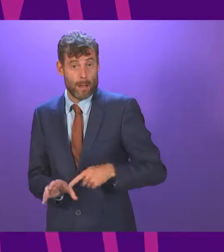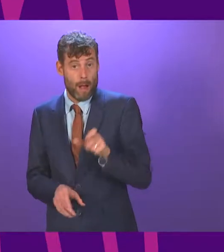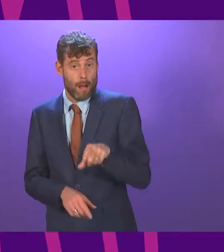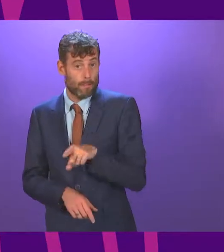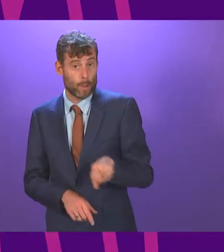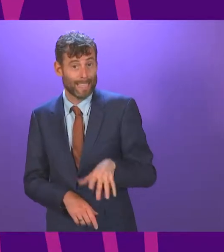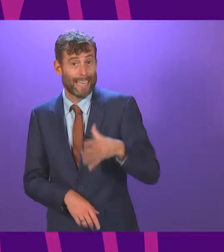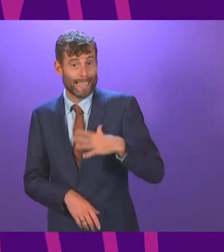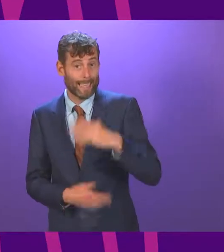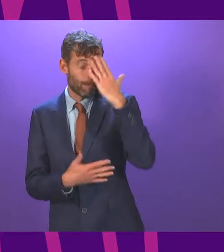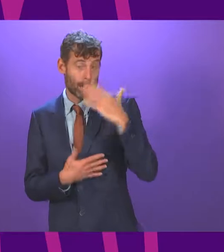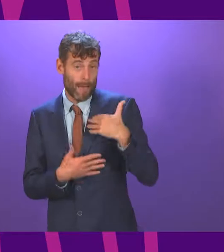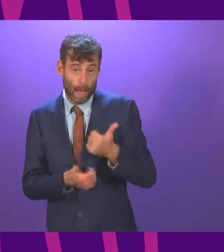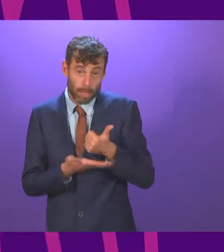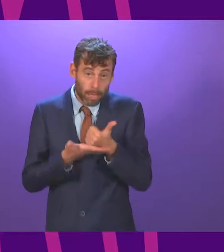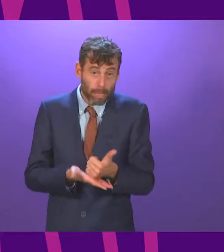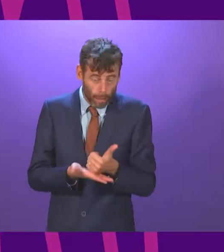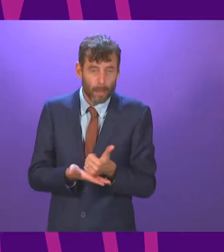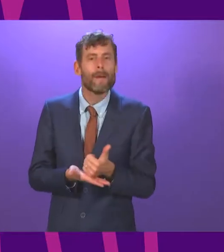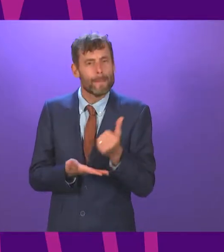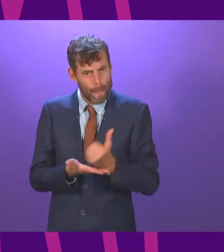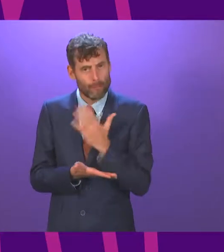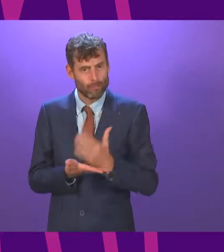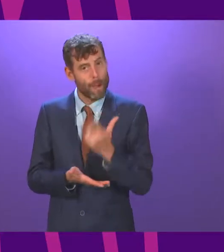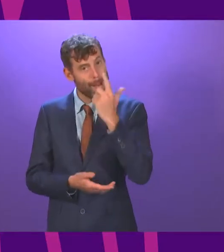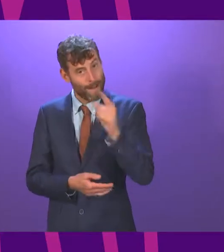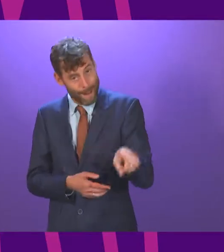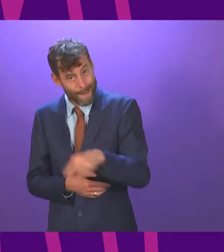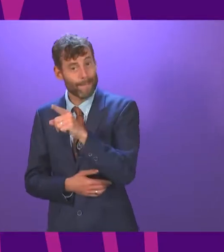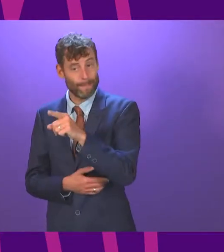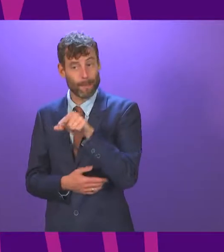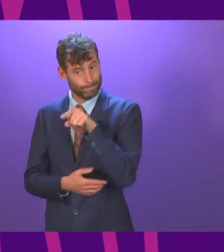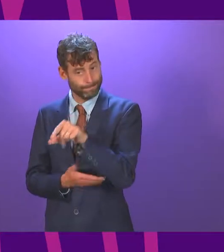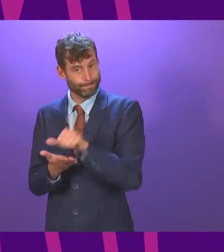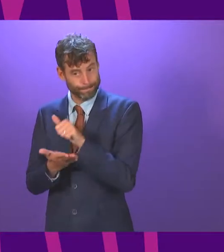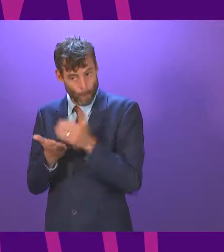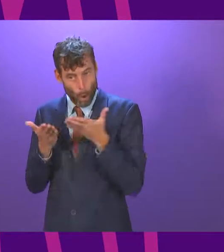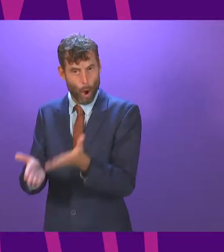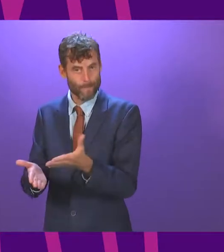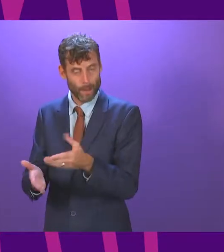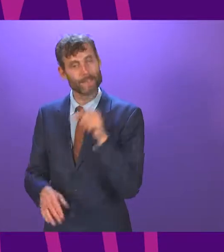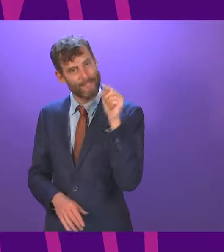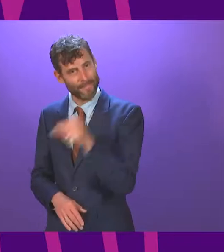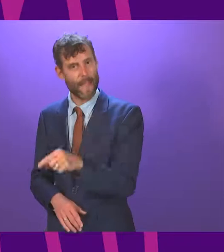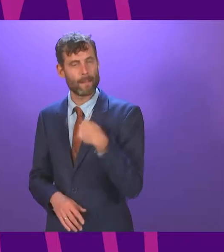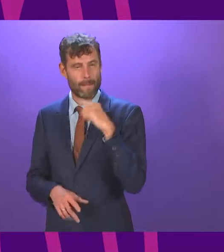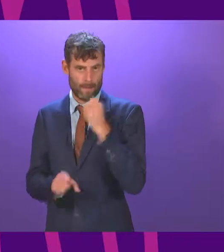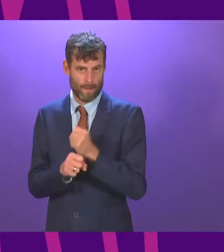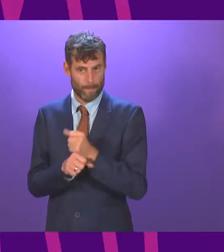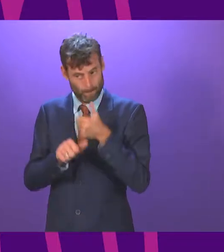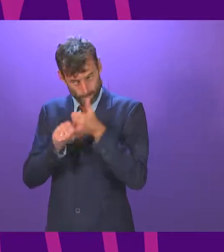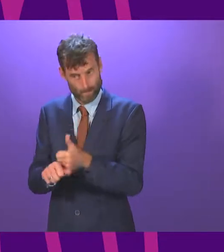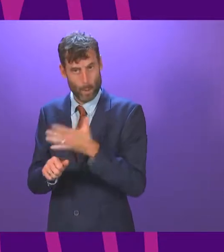need of specific mental health assistance is able to receive that, and that is the commitment the government is making in relation to